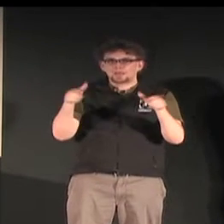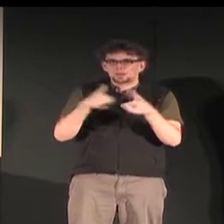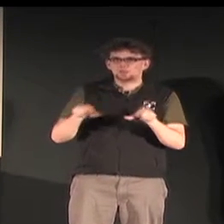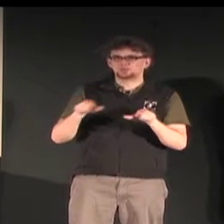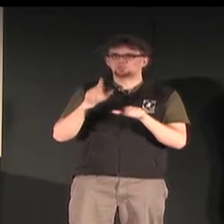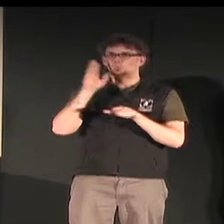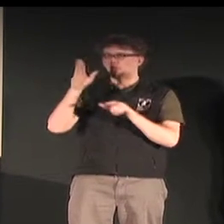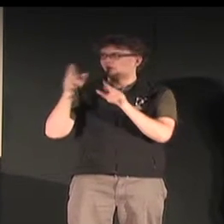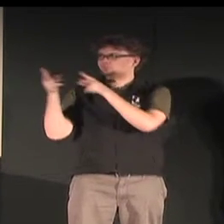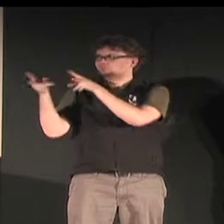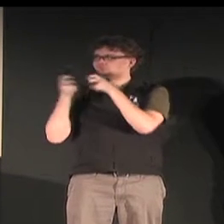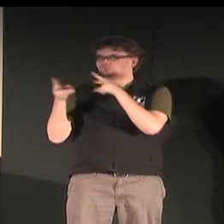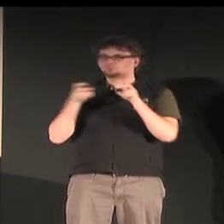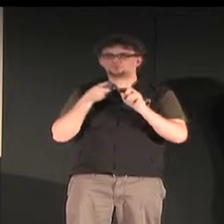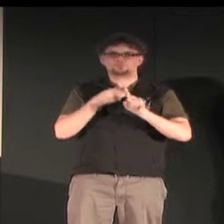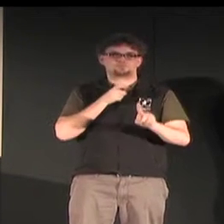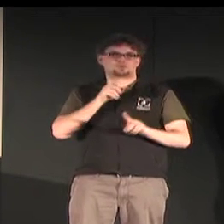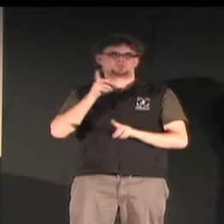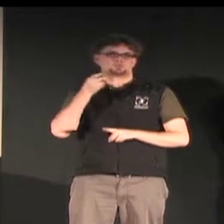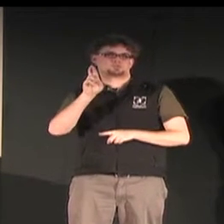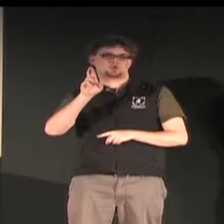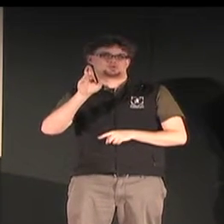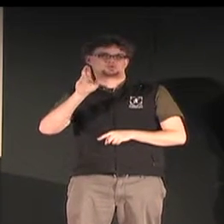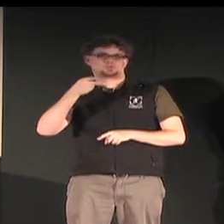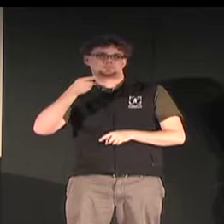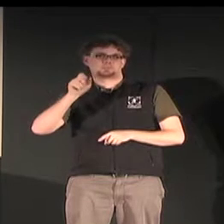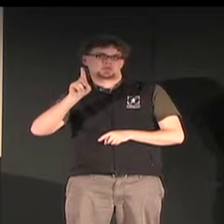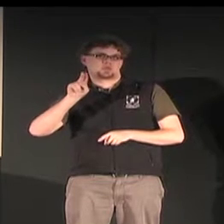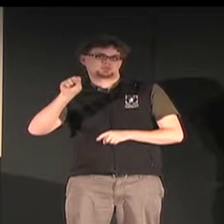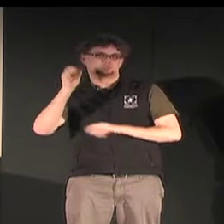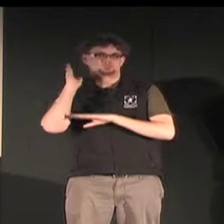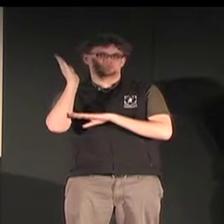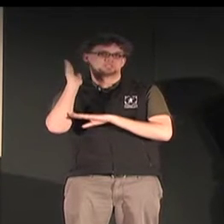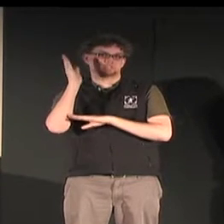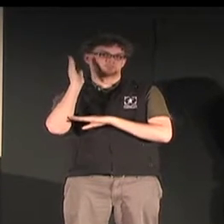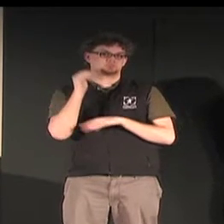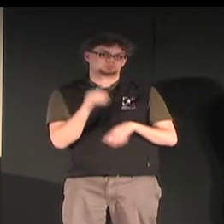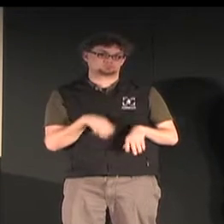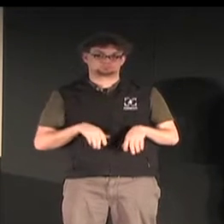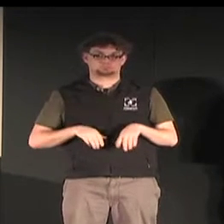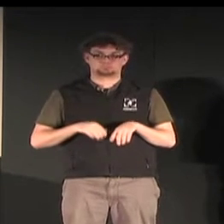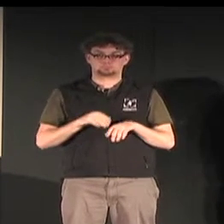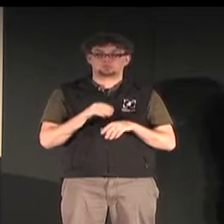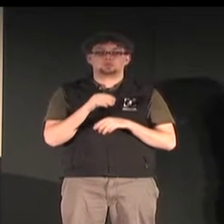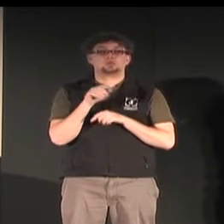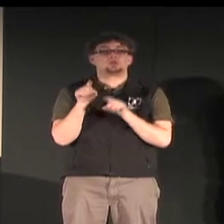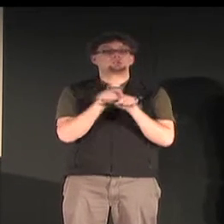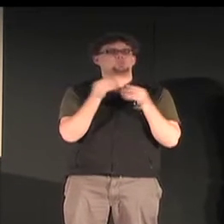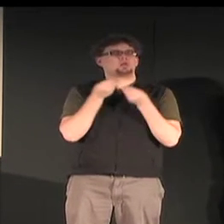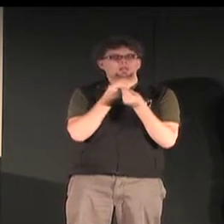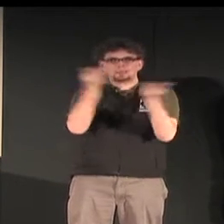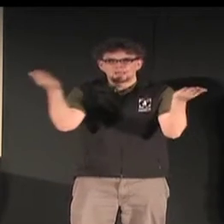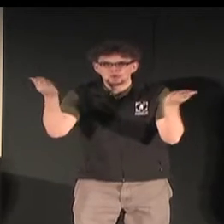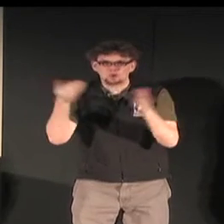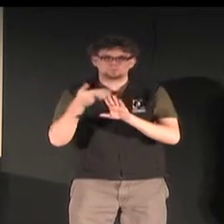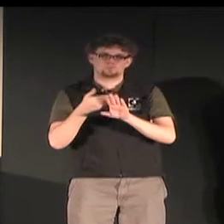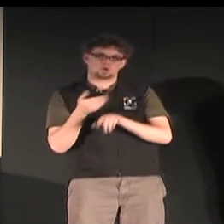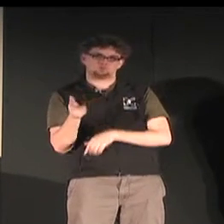about international sign languages. And we'll try to incorporate a lot of what we learned from Dr. Patton's